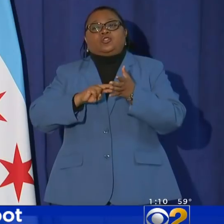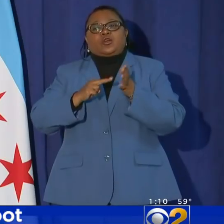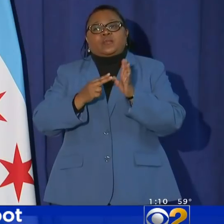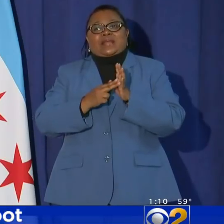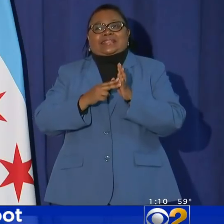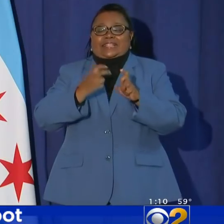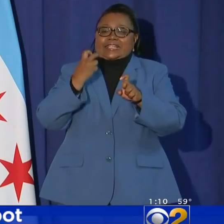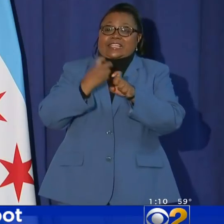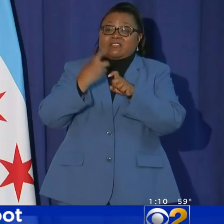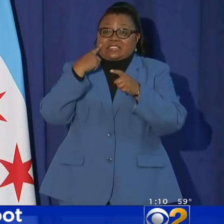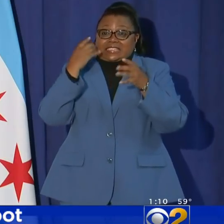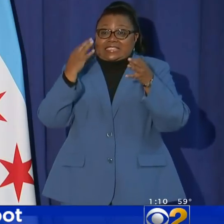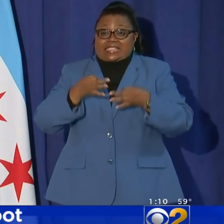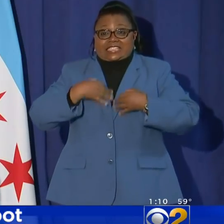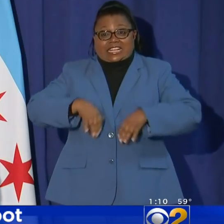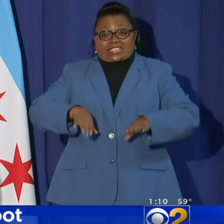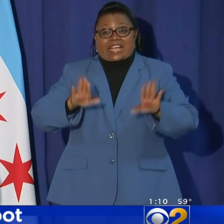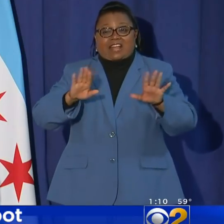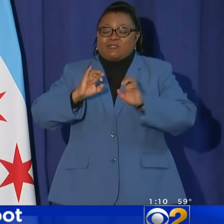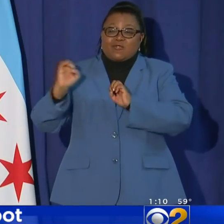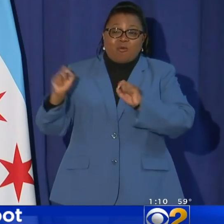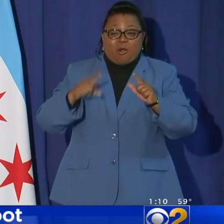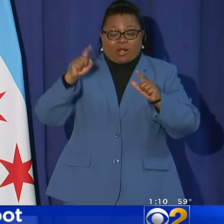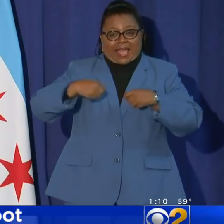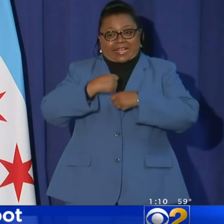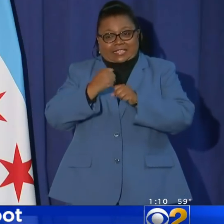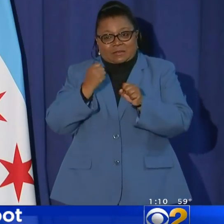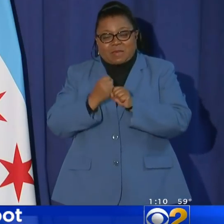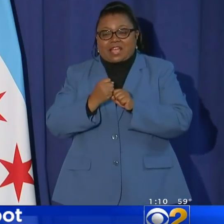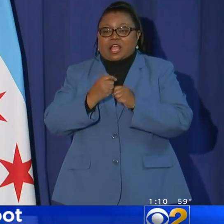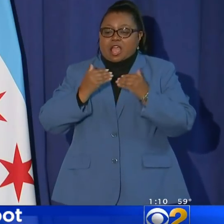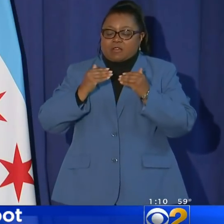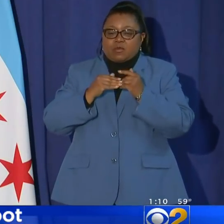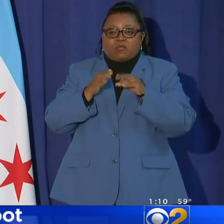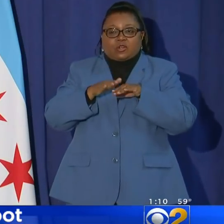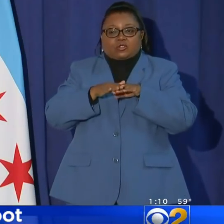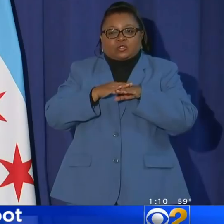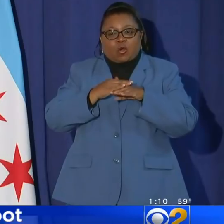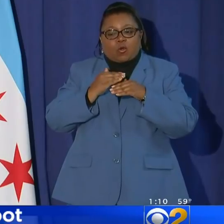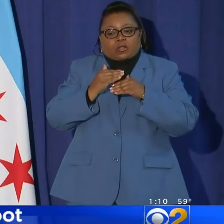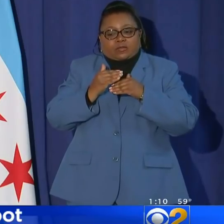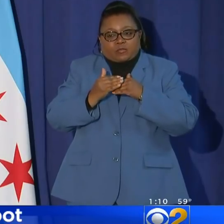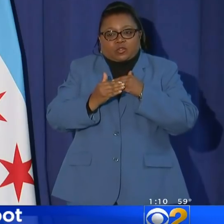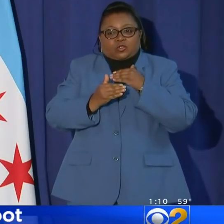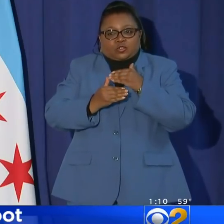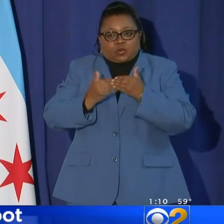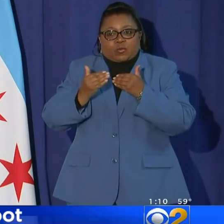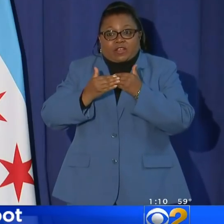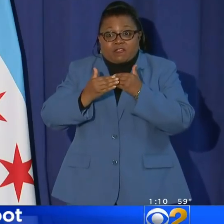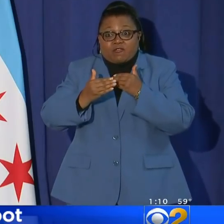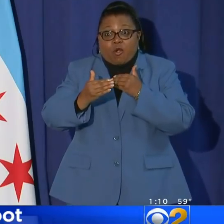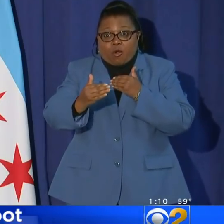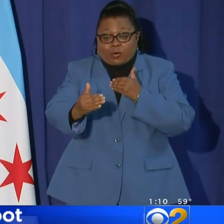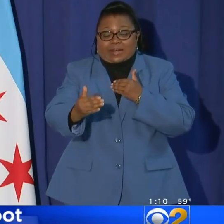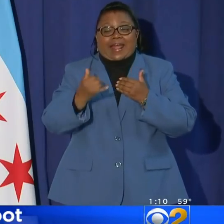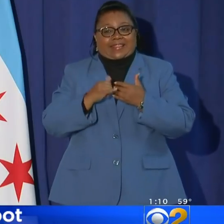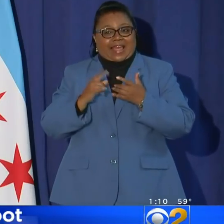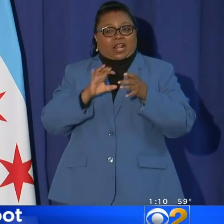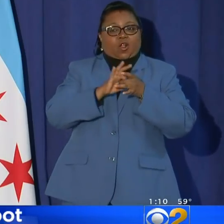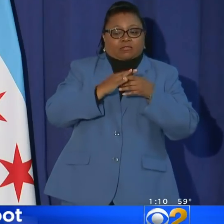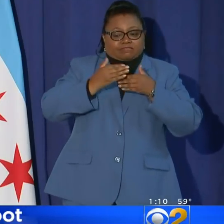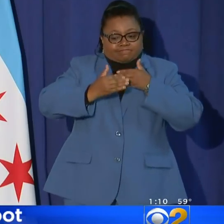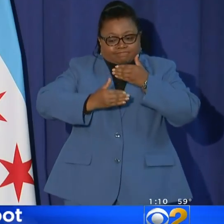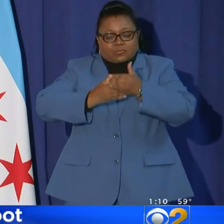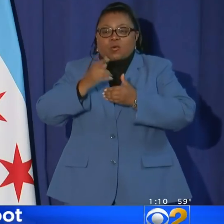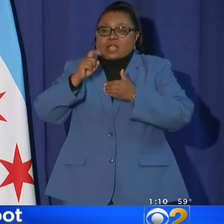that difficult decisions and sacrifices that we've all had to make are moving us slowly but surely forward. And that along the